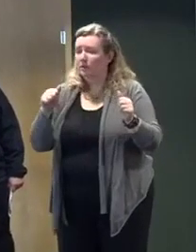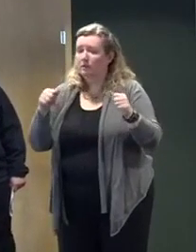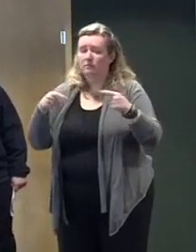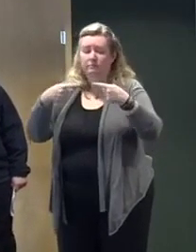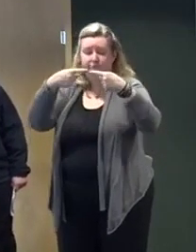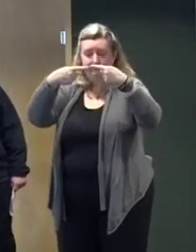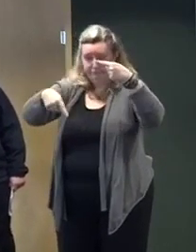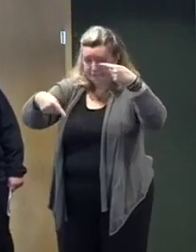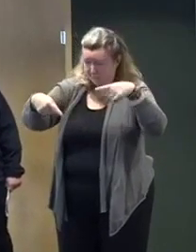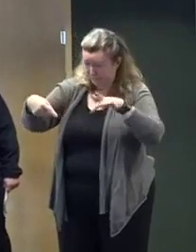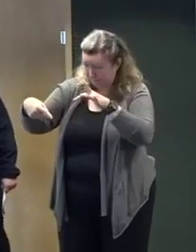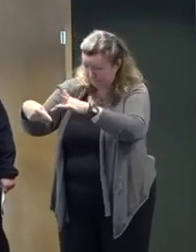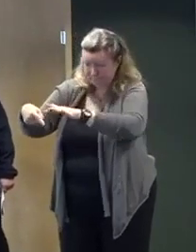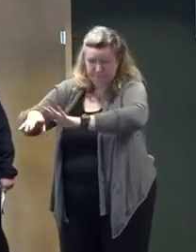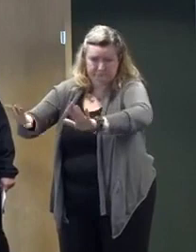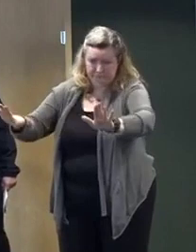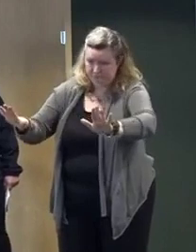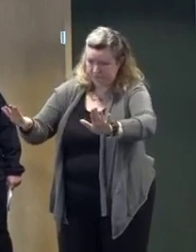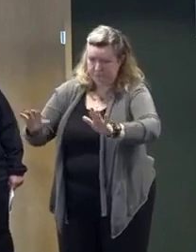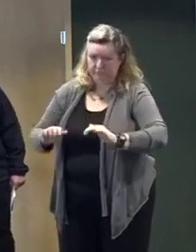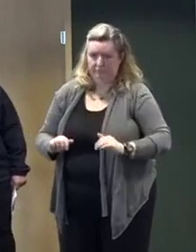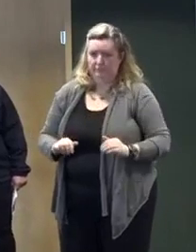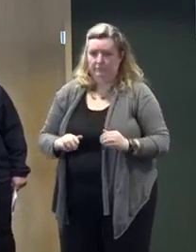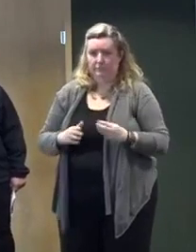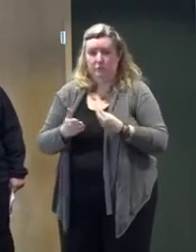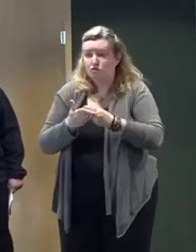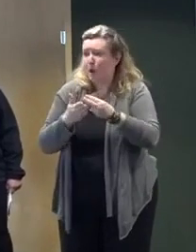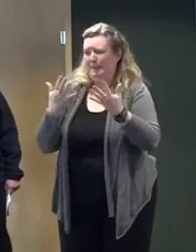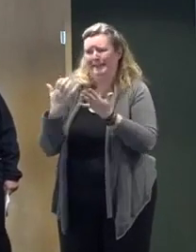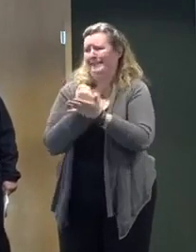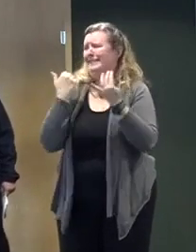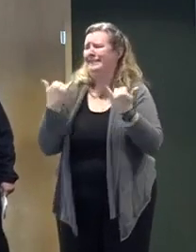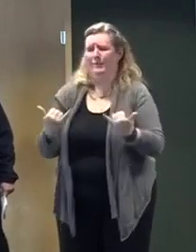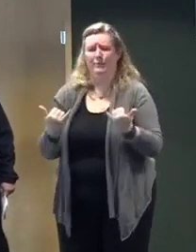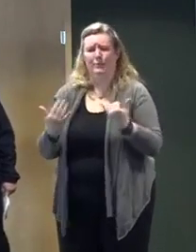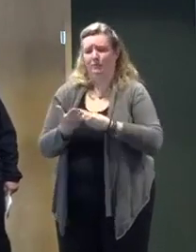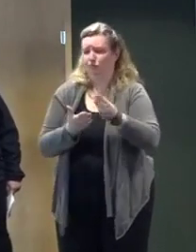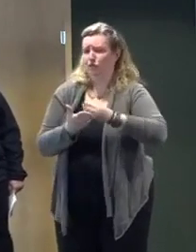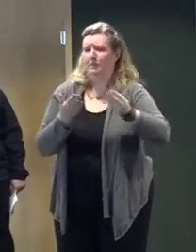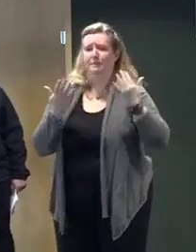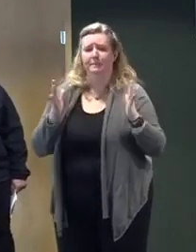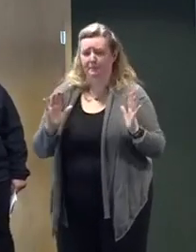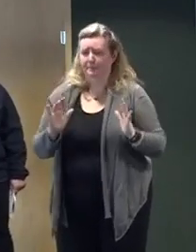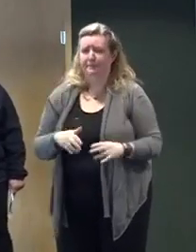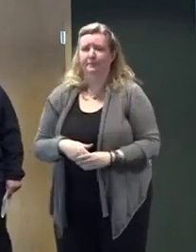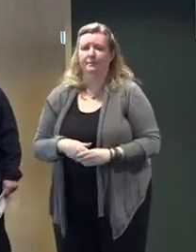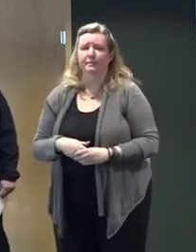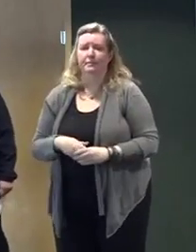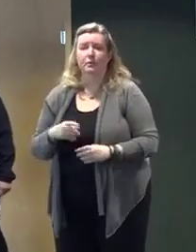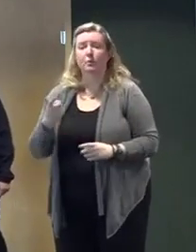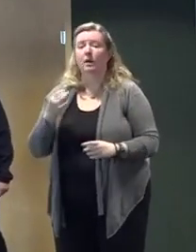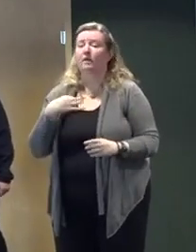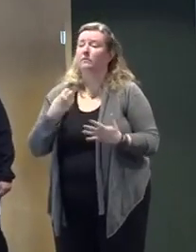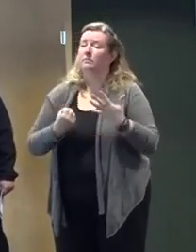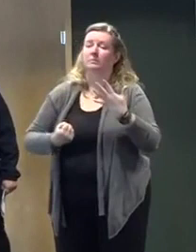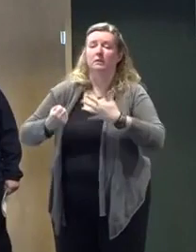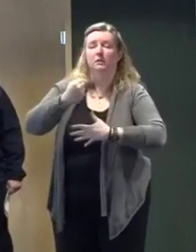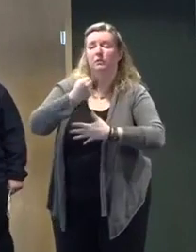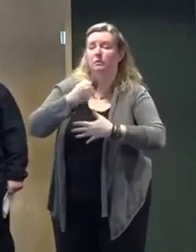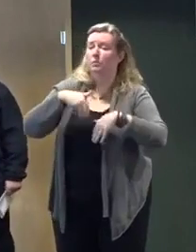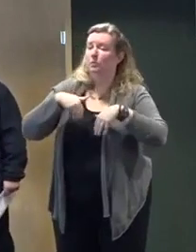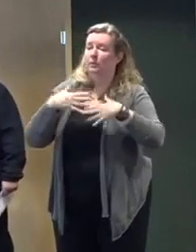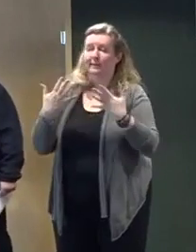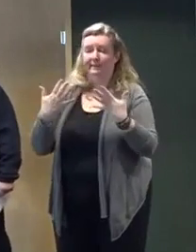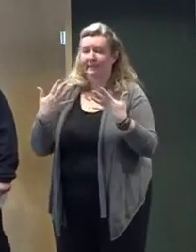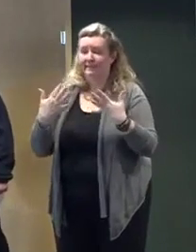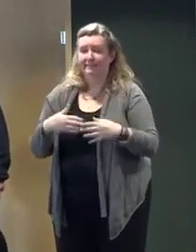Get your priorities done before this afternoon. I know one of my priorities is, I mentioned to the